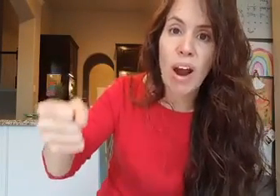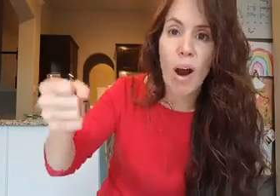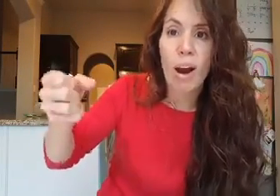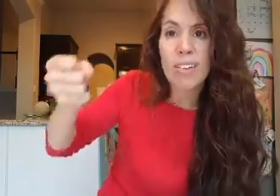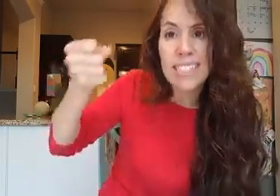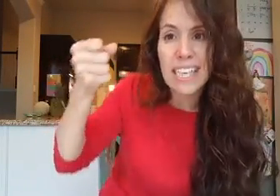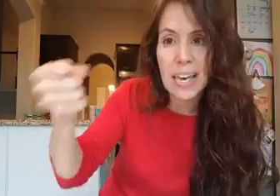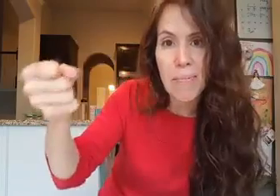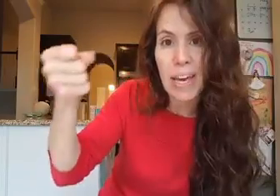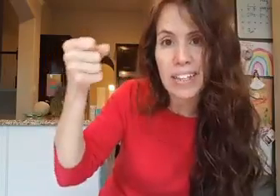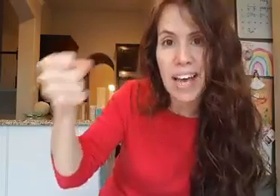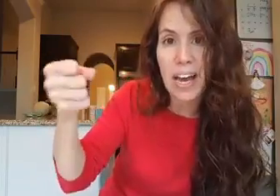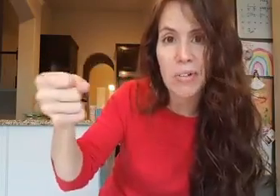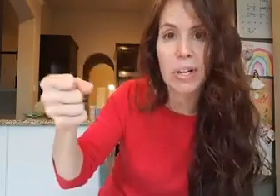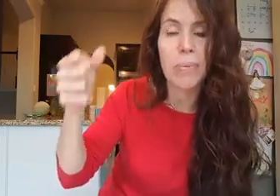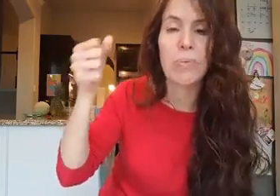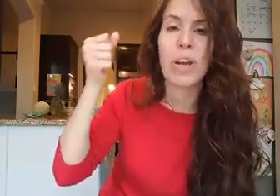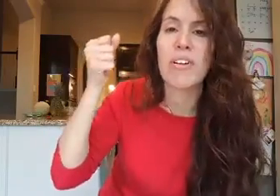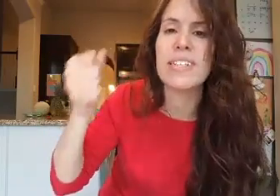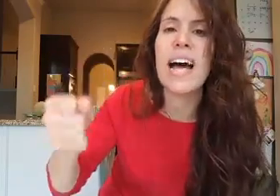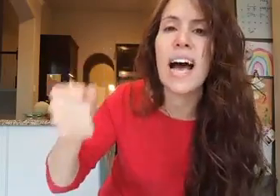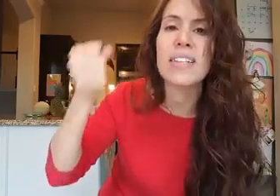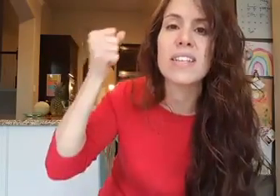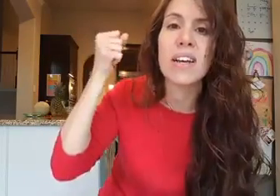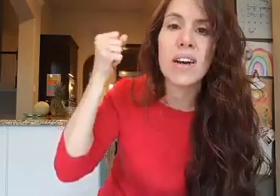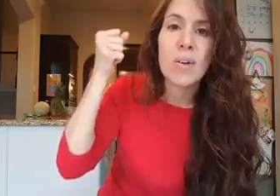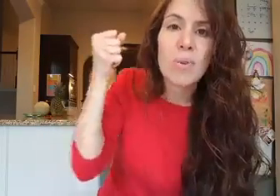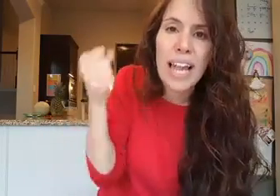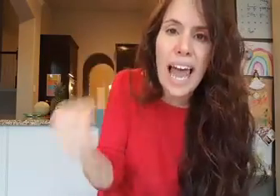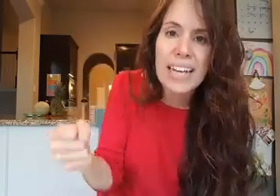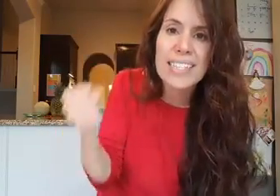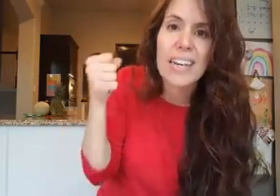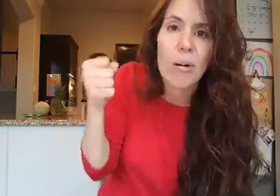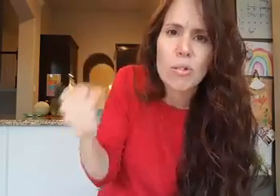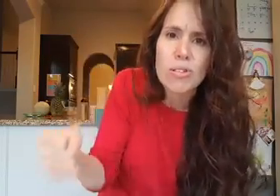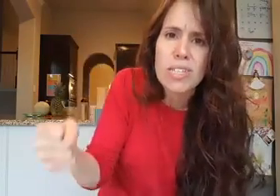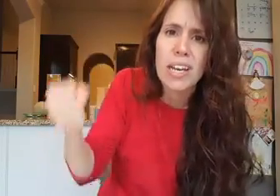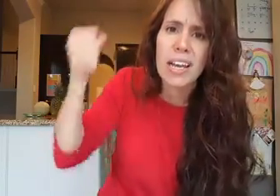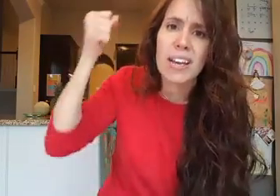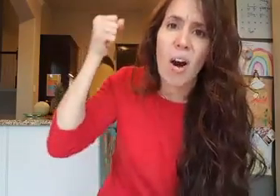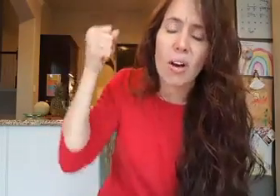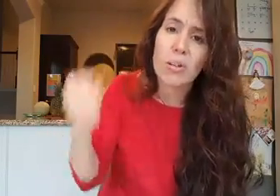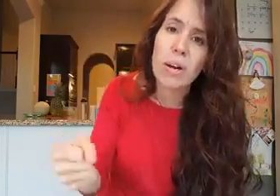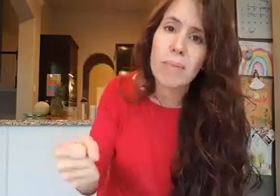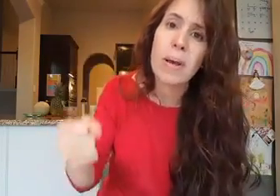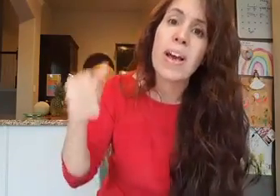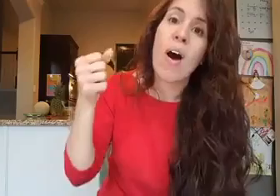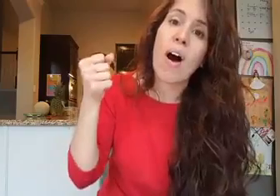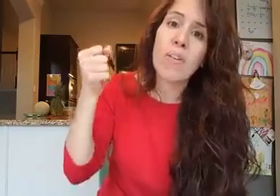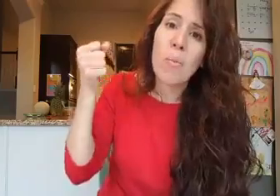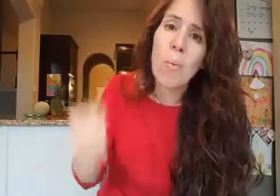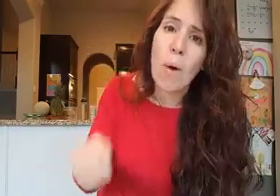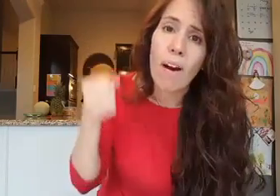are keeping a tight grip and we are not relaxing or loosening our grip on our